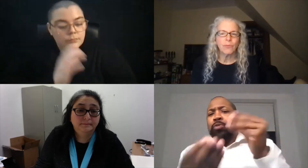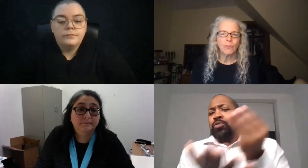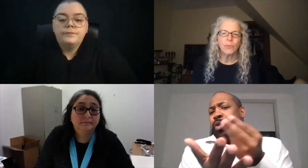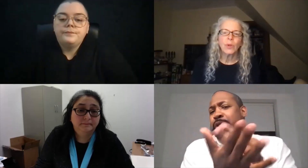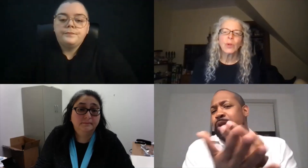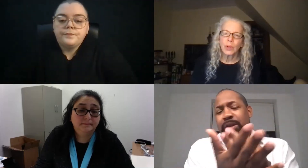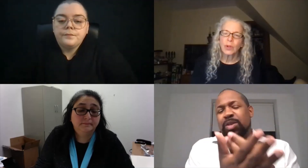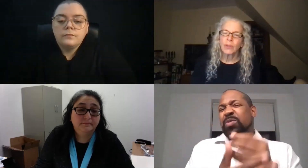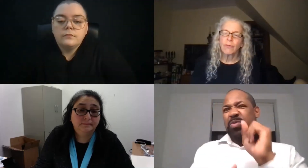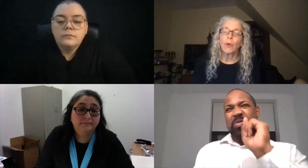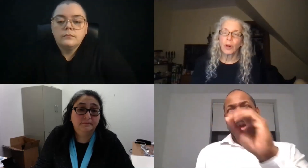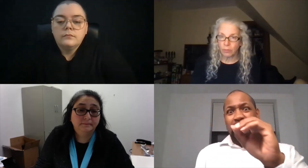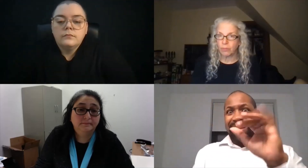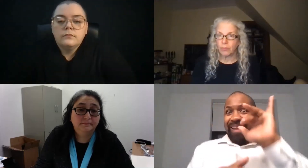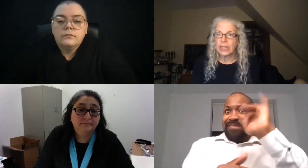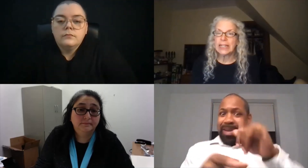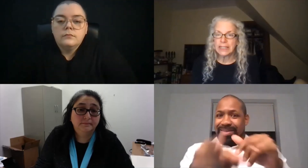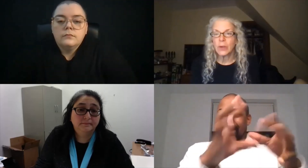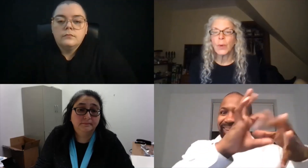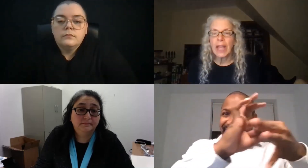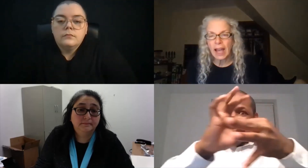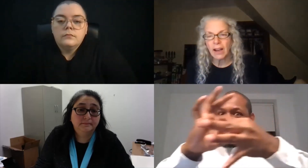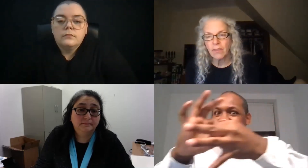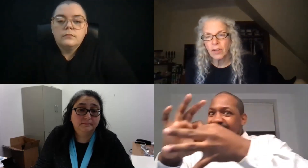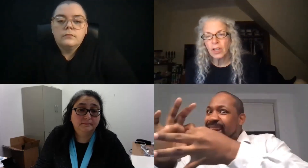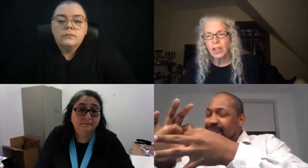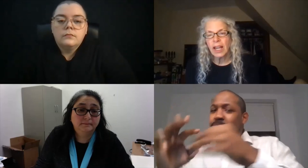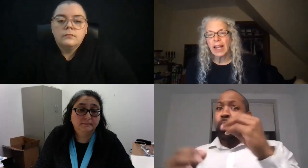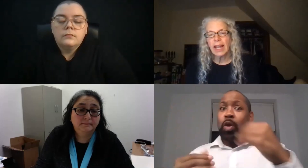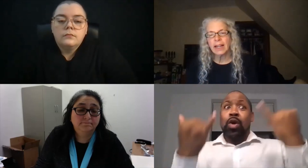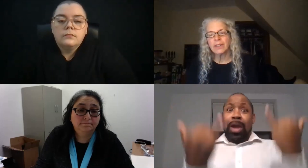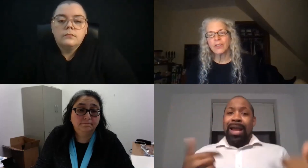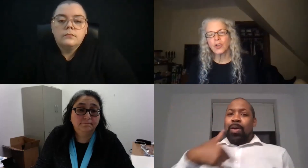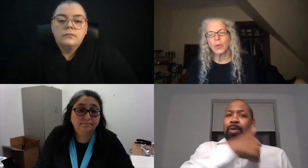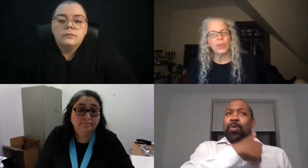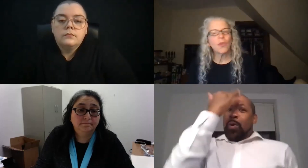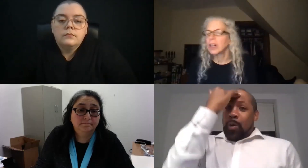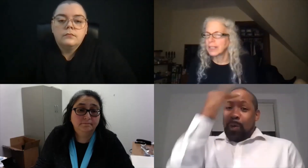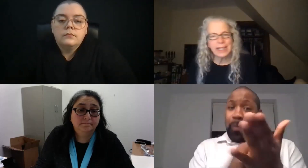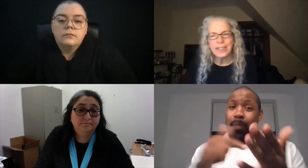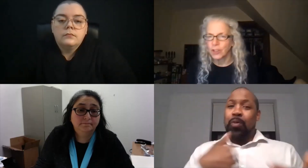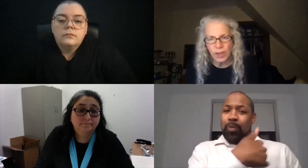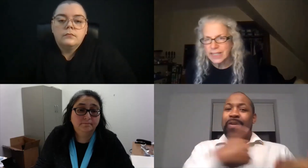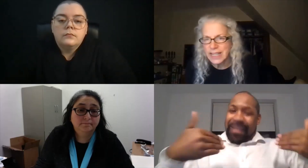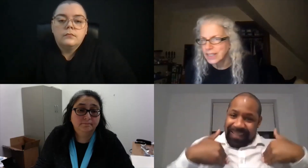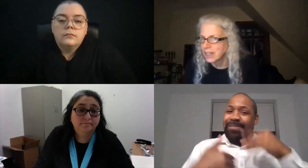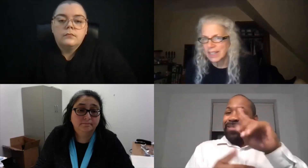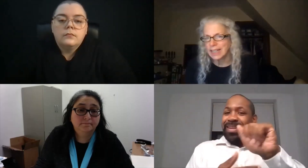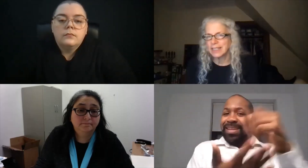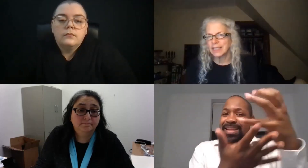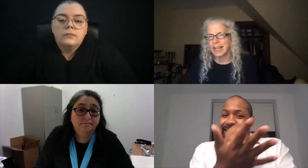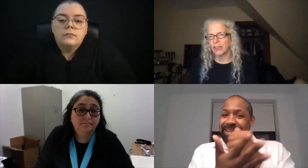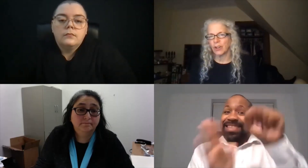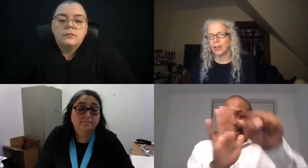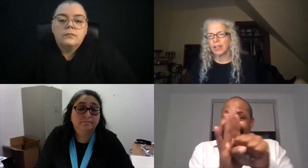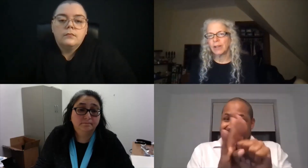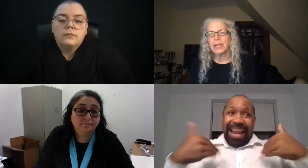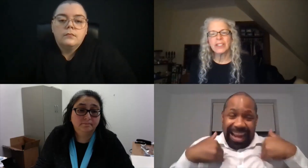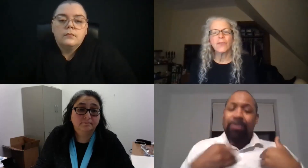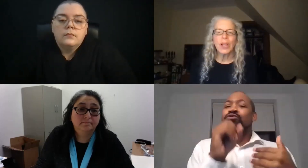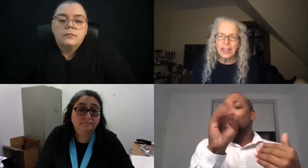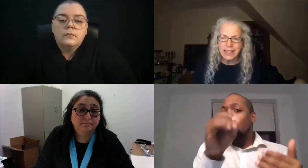for the needs that we have. And so they're all connected, all these things are connected together,